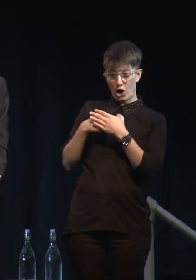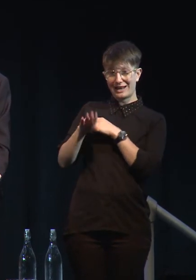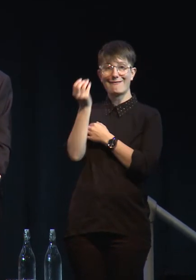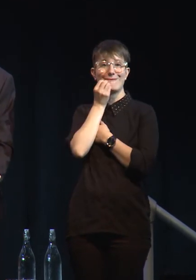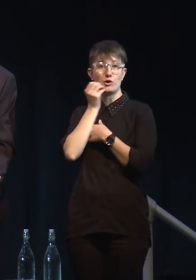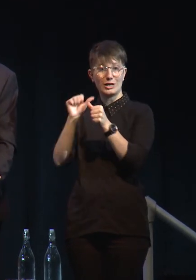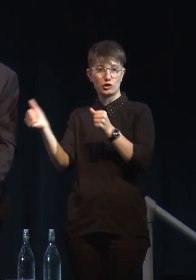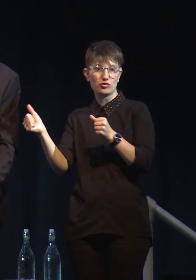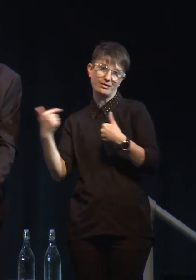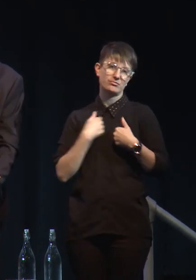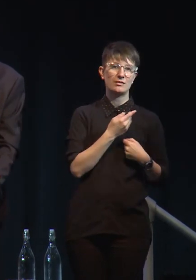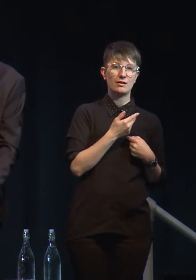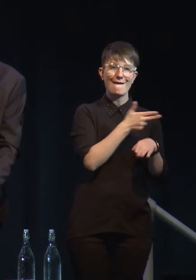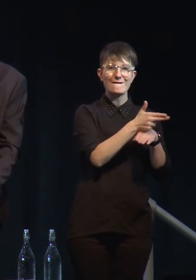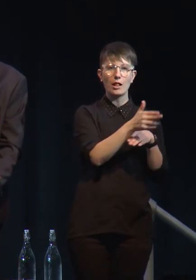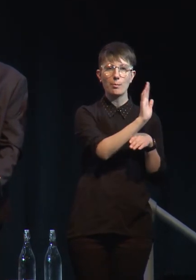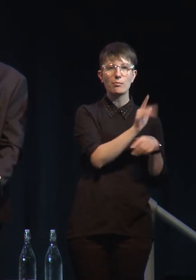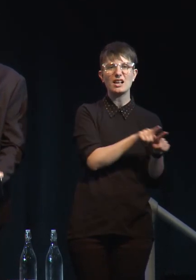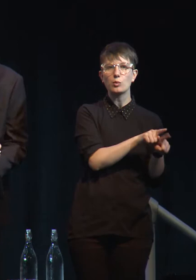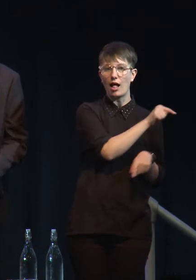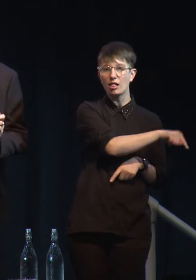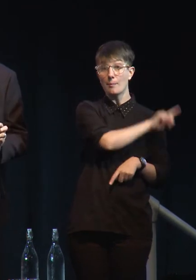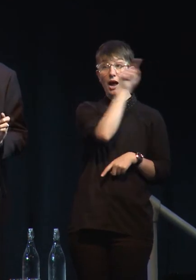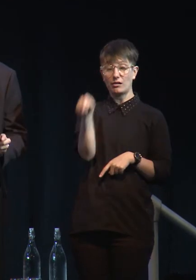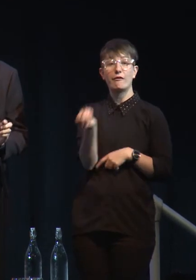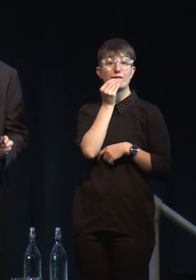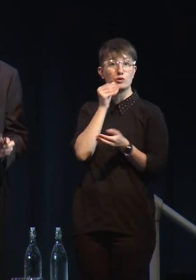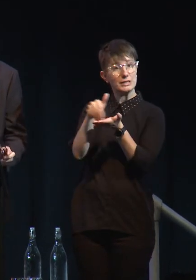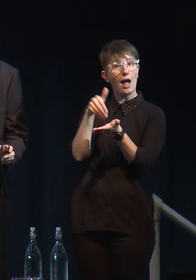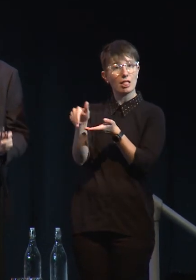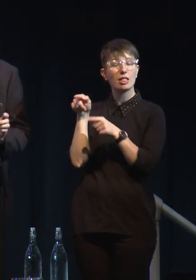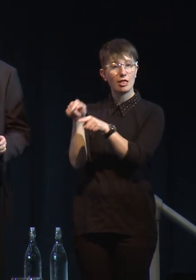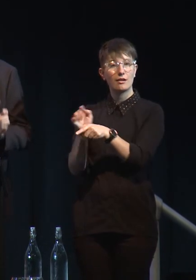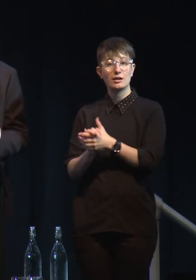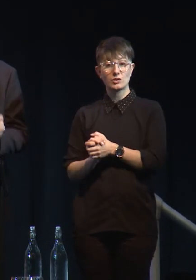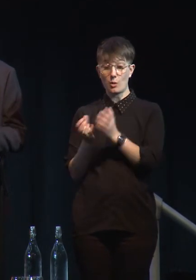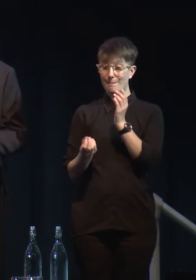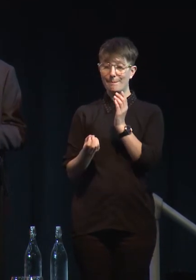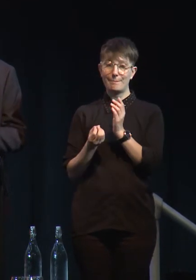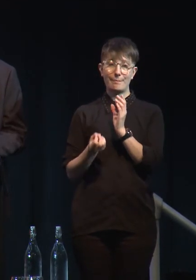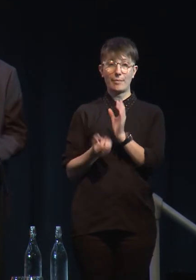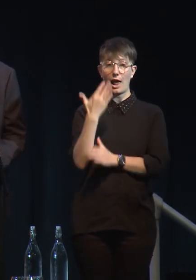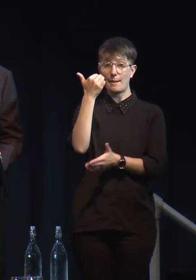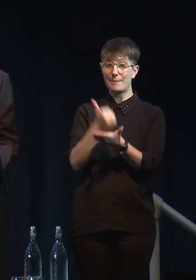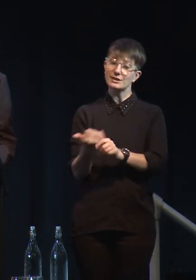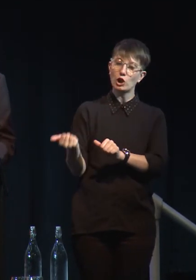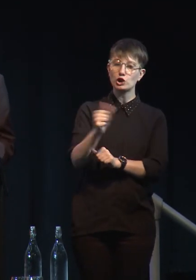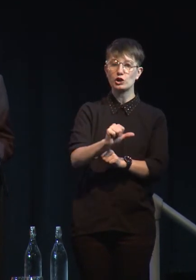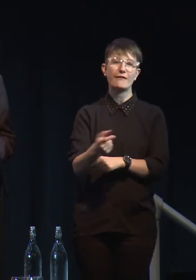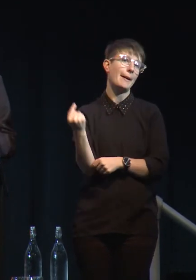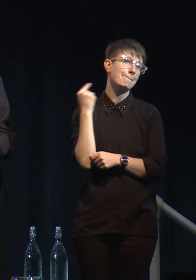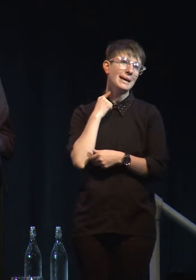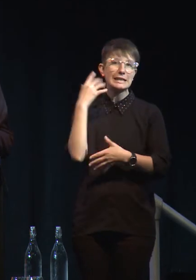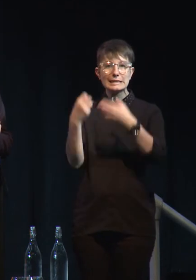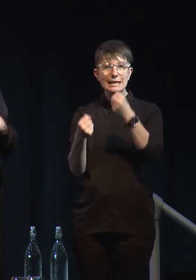me, is the plant-based alternatives for meat, dairy, cheese, all that sort of thing.